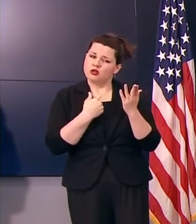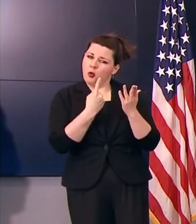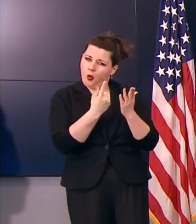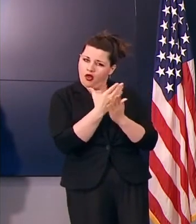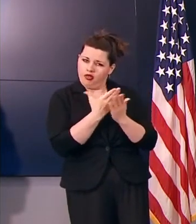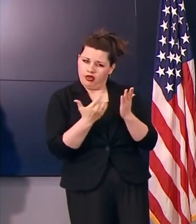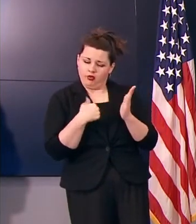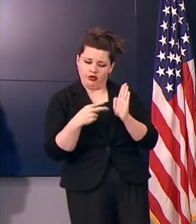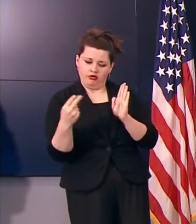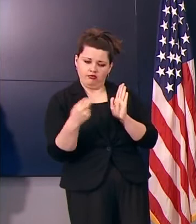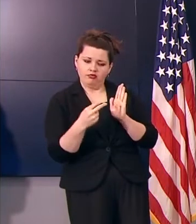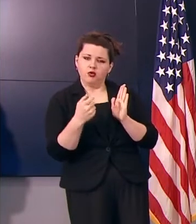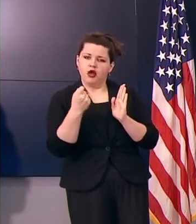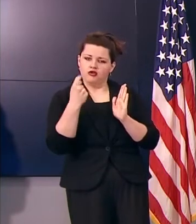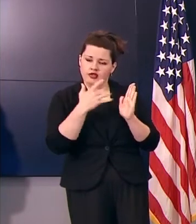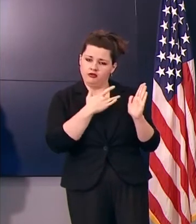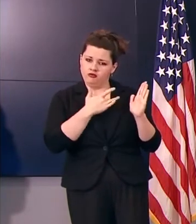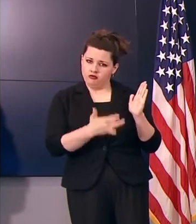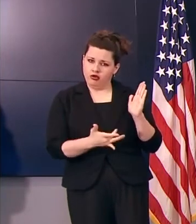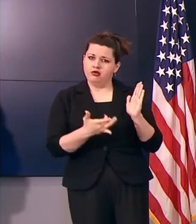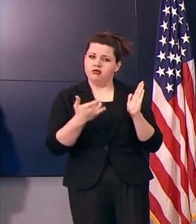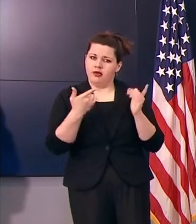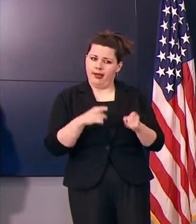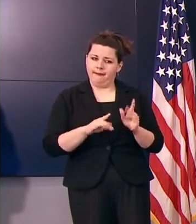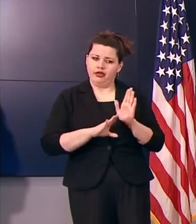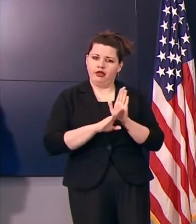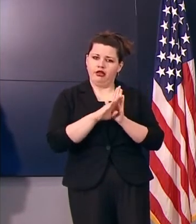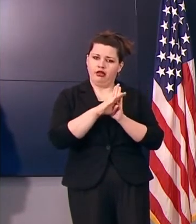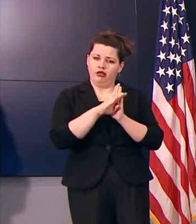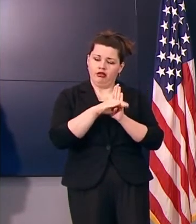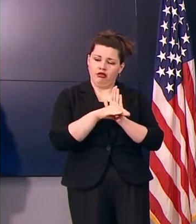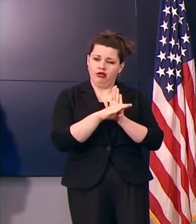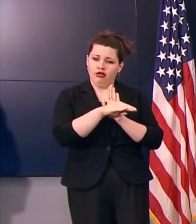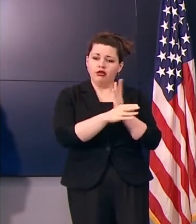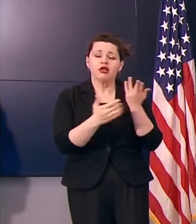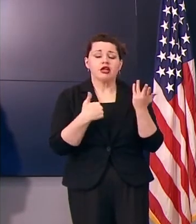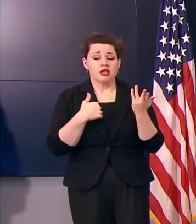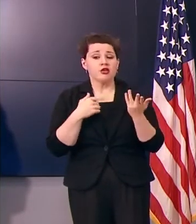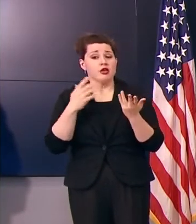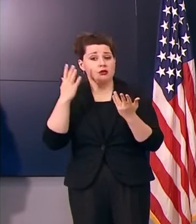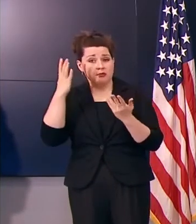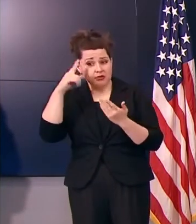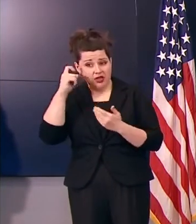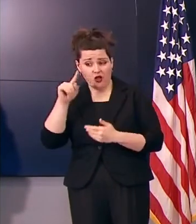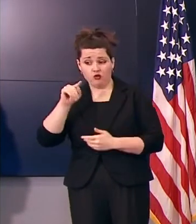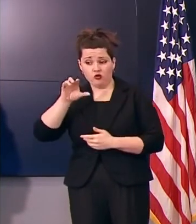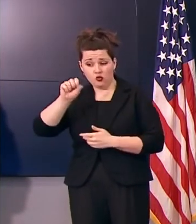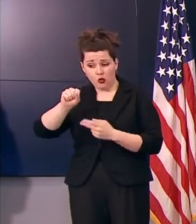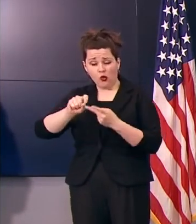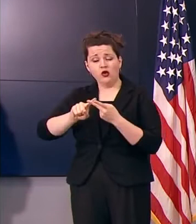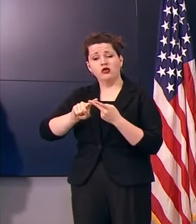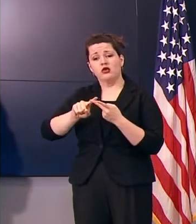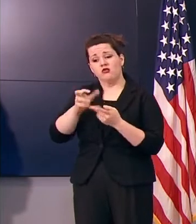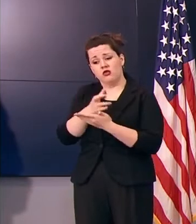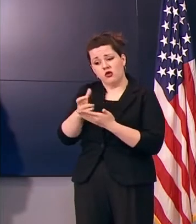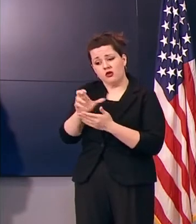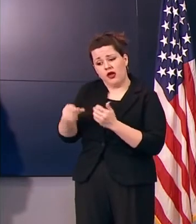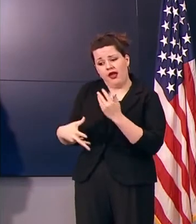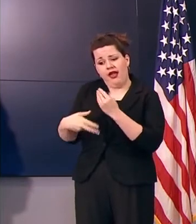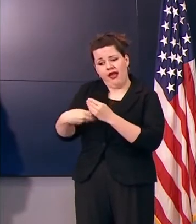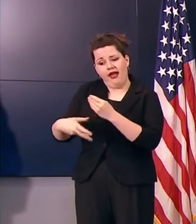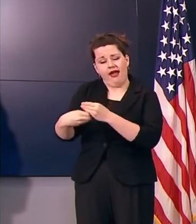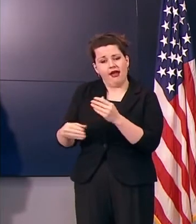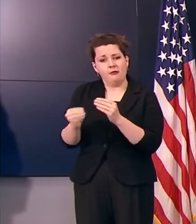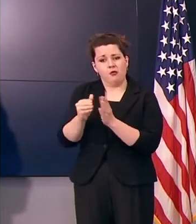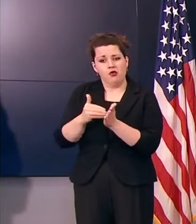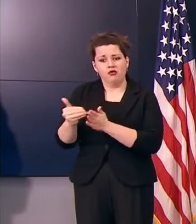understand trends and what's going on. And because we're adding new tools and resources all the time, we're increasingly able to look at that quicker